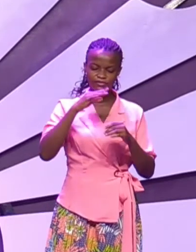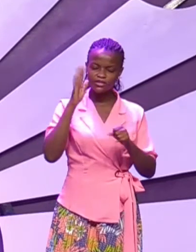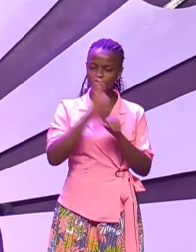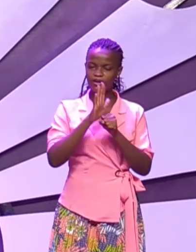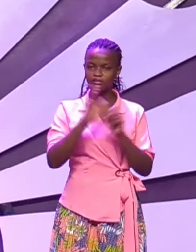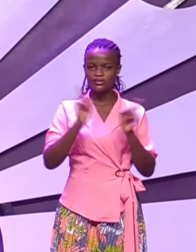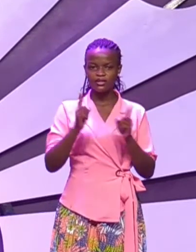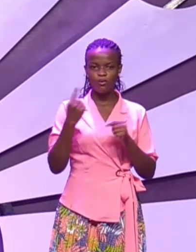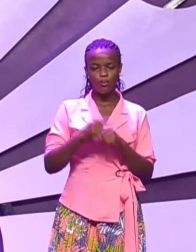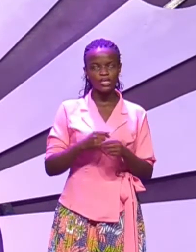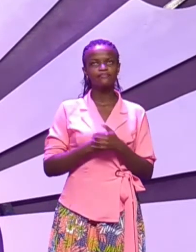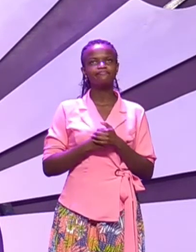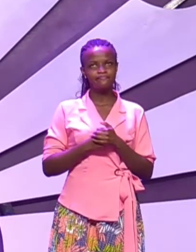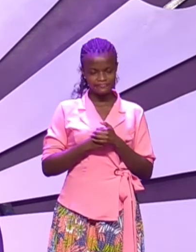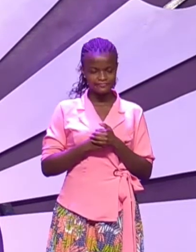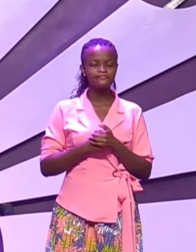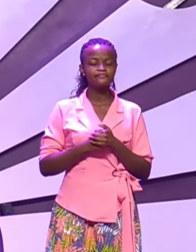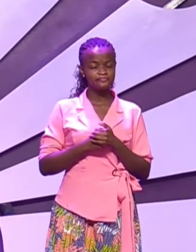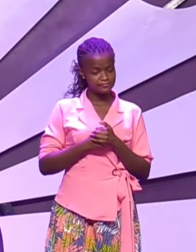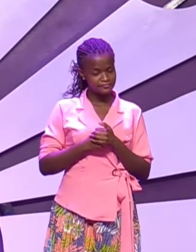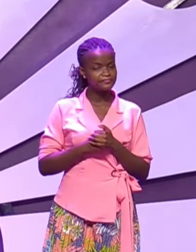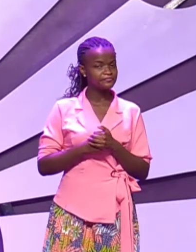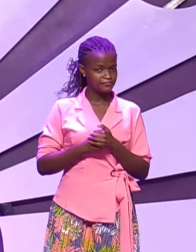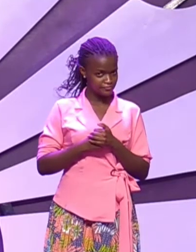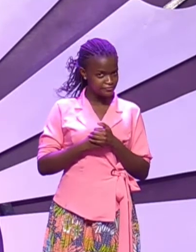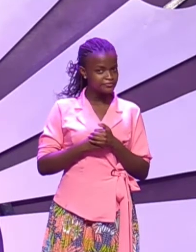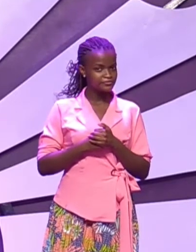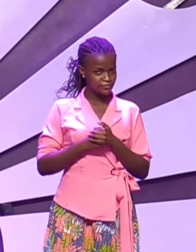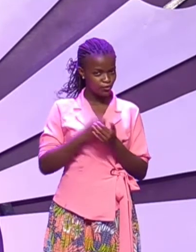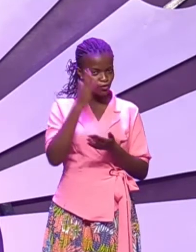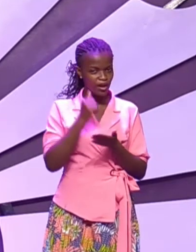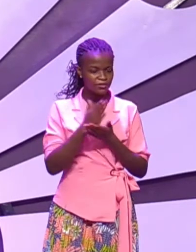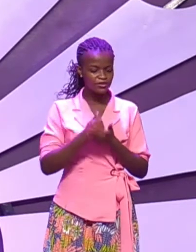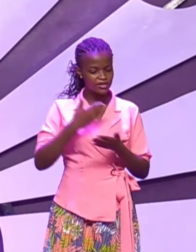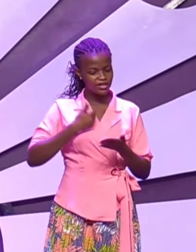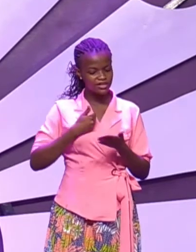to just nod his head because he had a speech problem